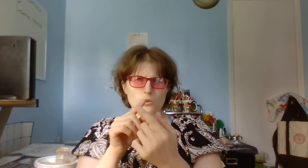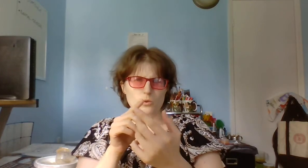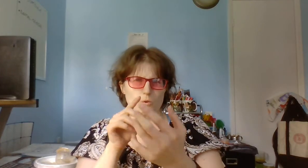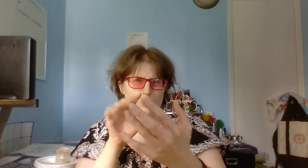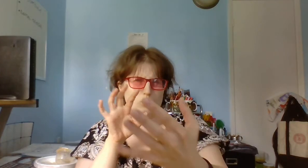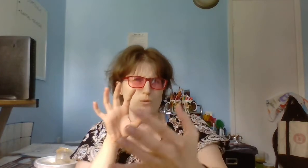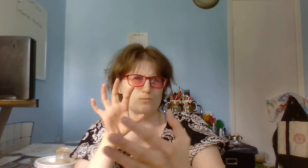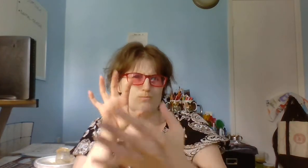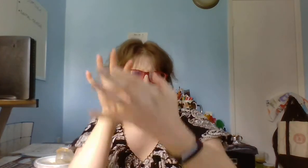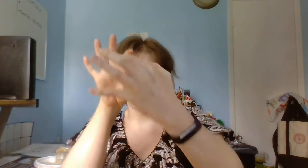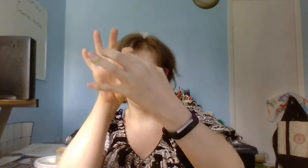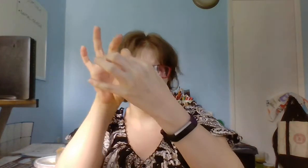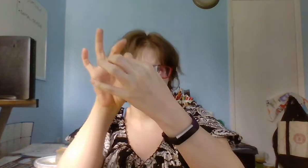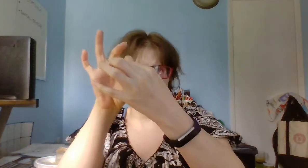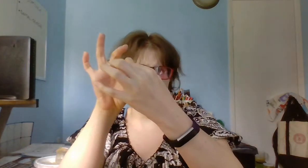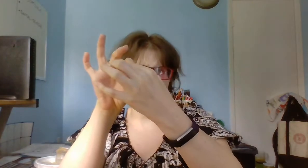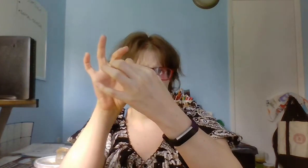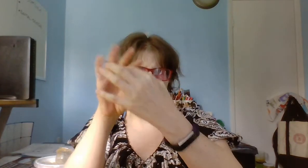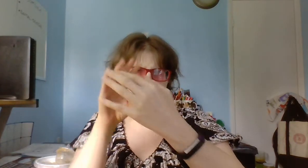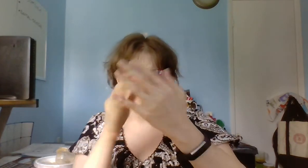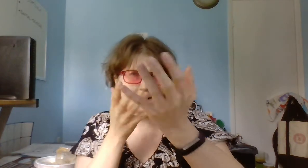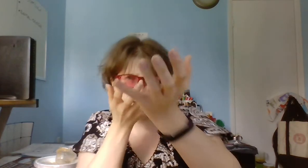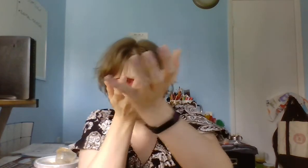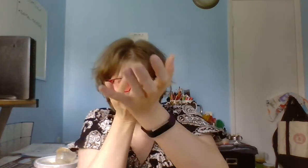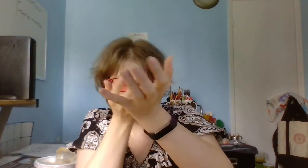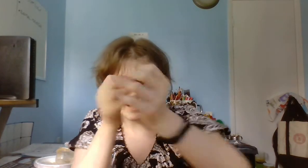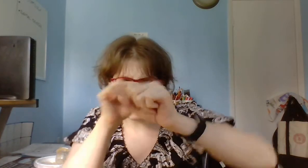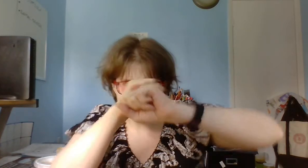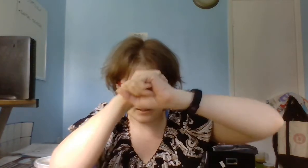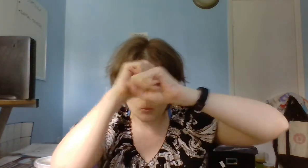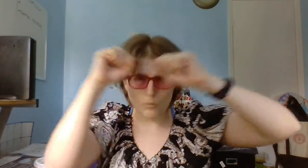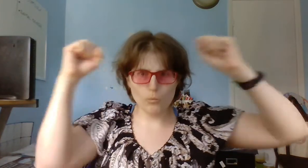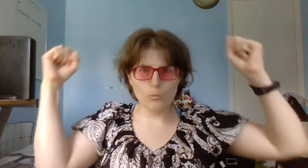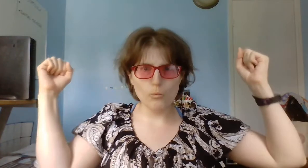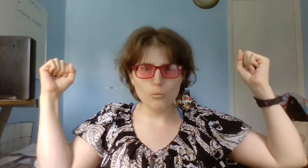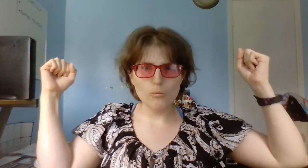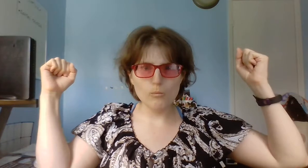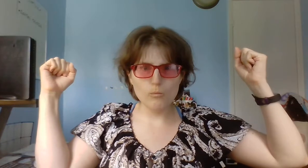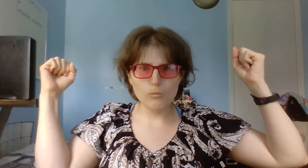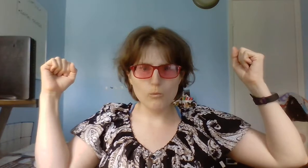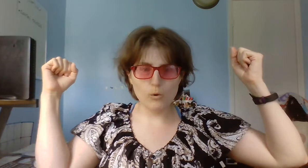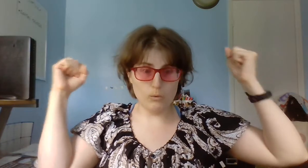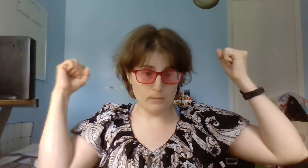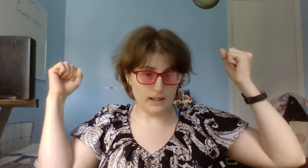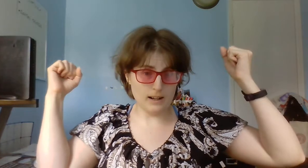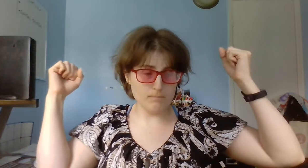connecting, to having, opening up.